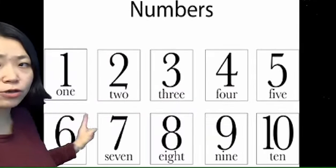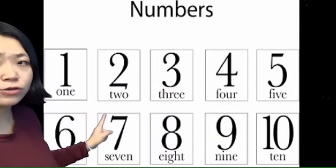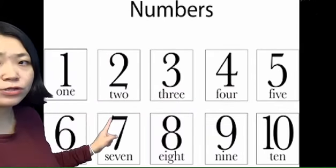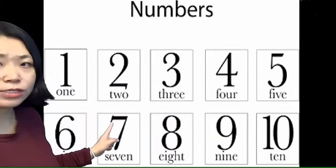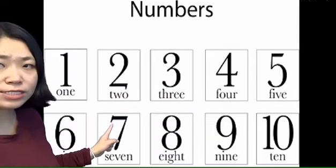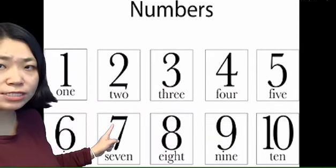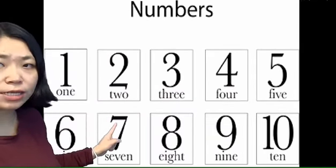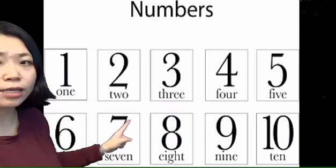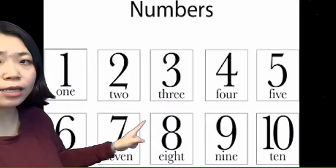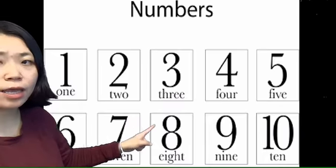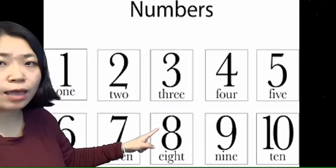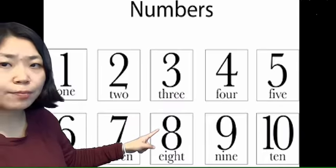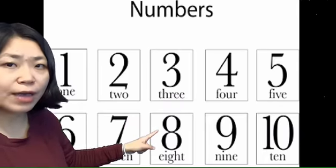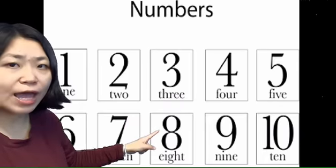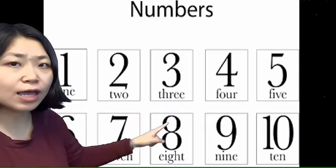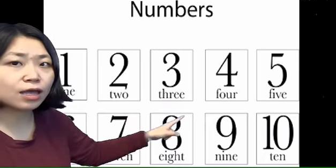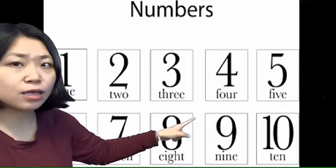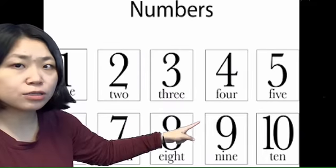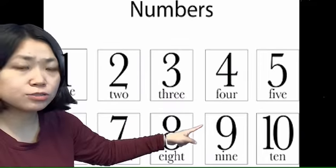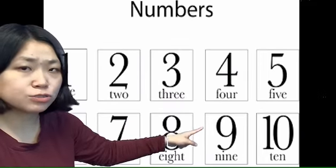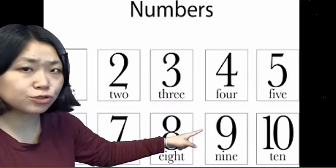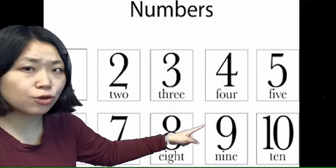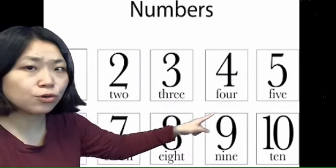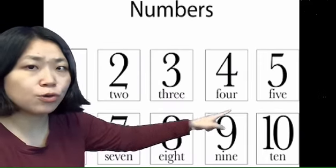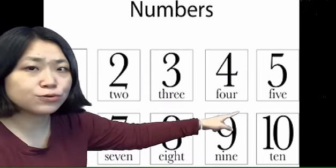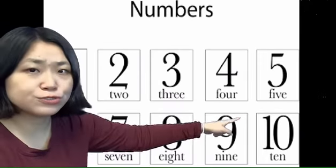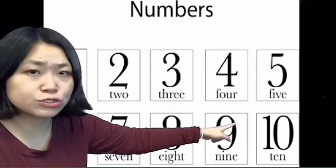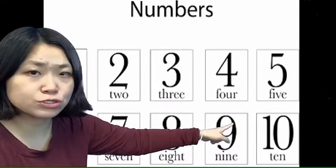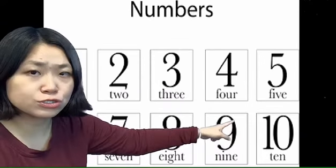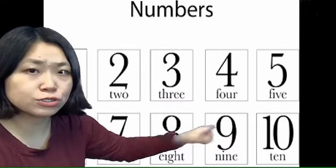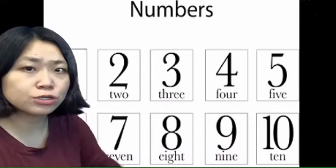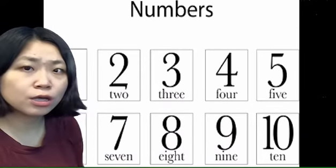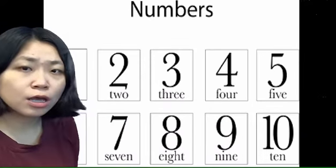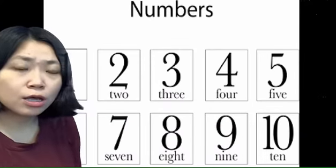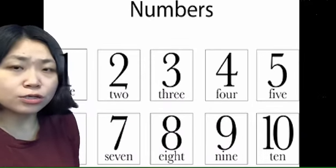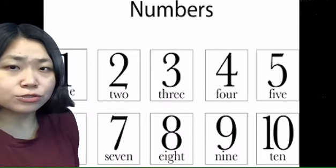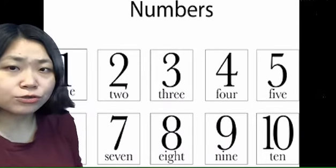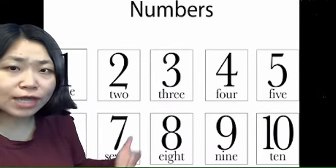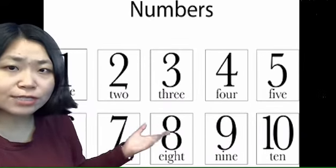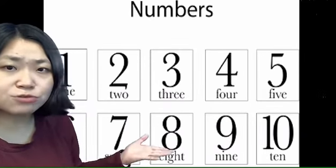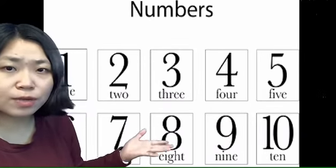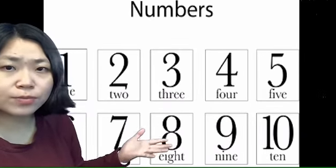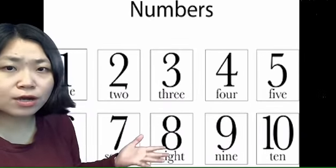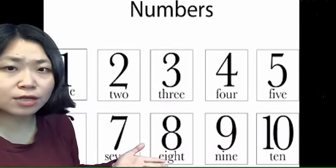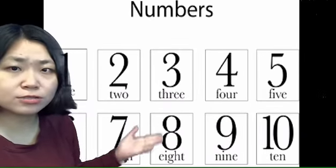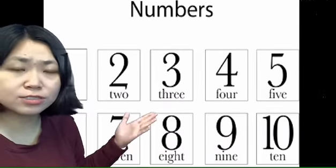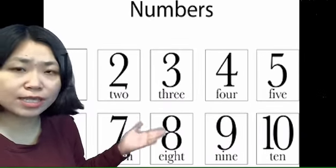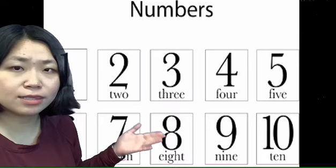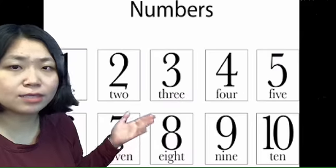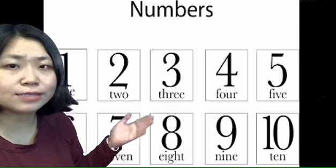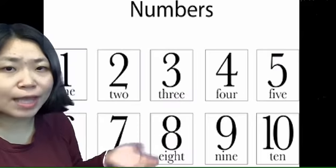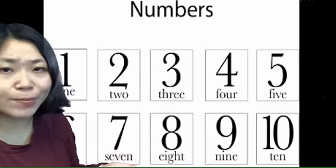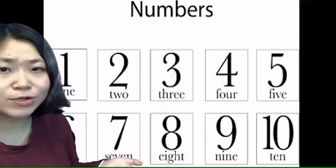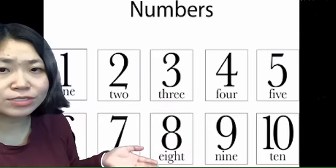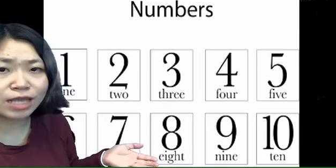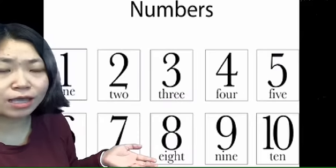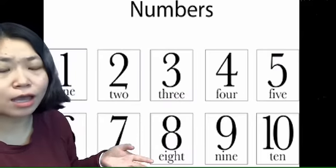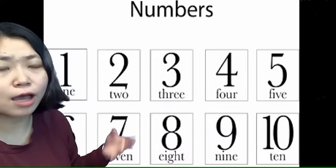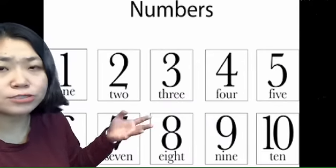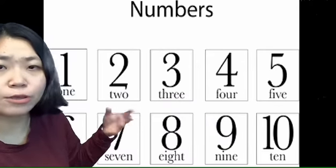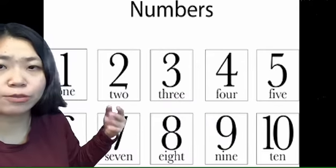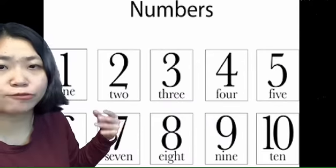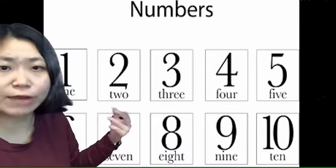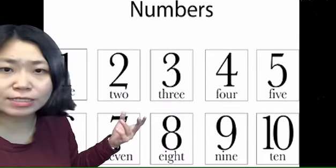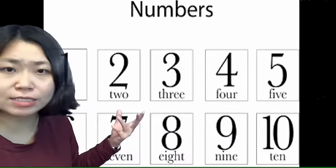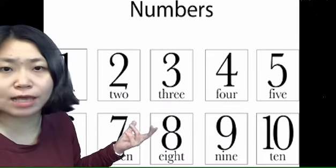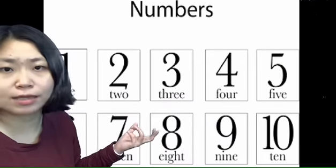6, 7, 8, 9, 10. Do you guys remember how to sing the number song?